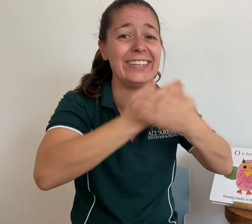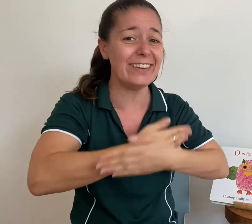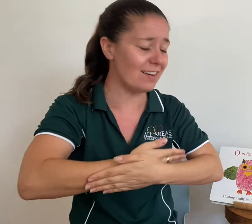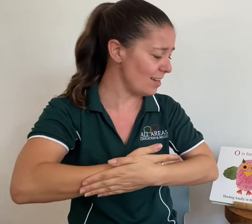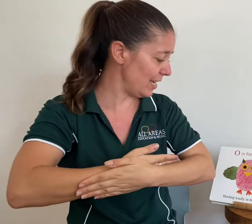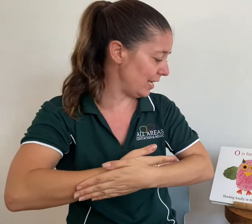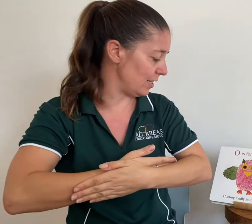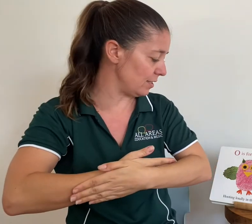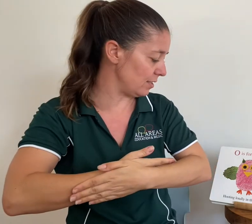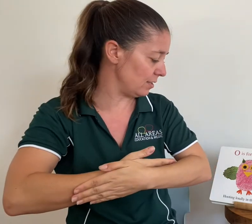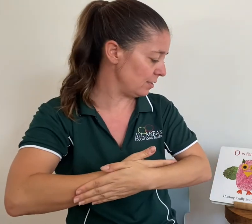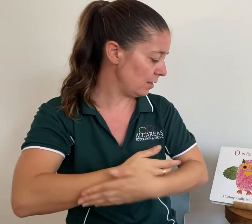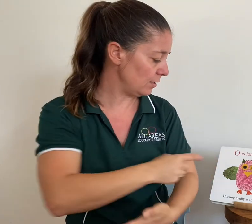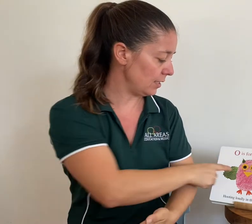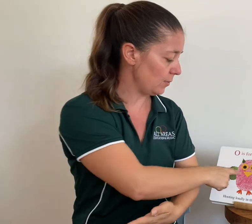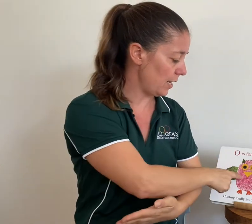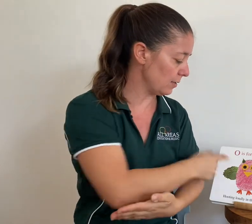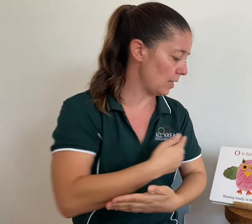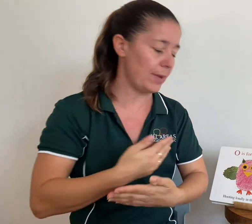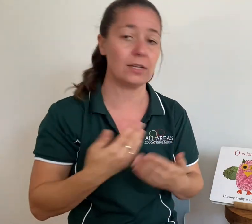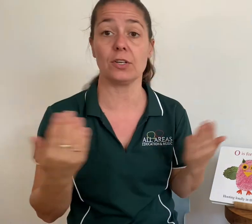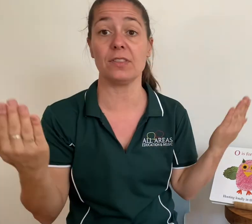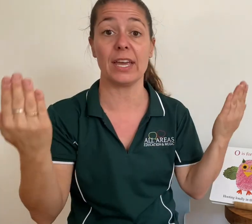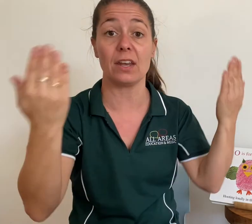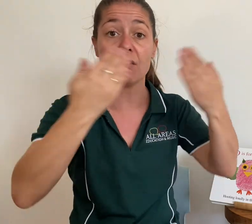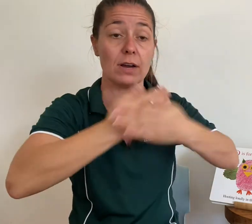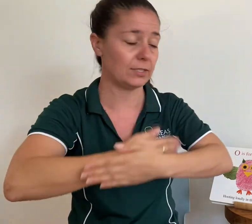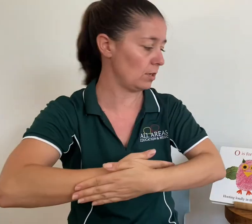night. Because that's when owls come out, don't they? At night time.